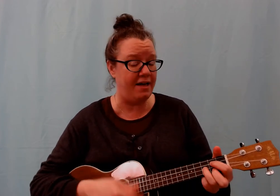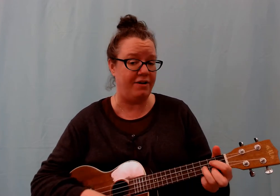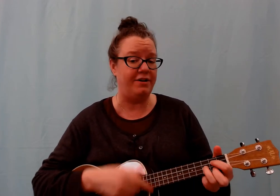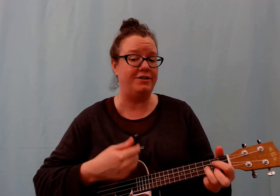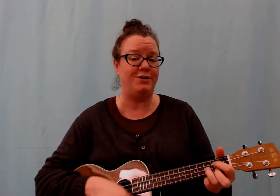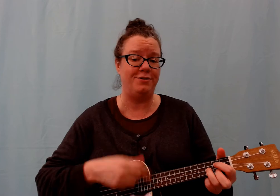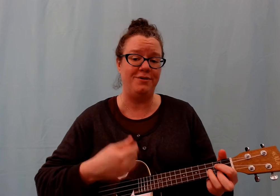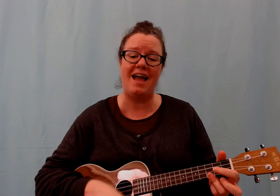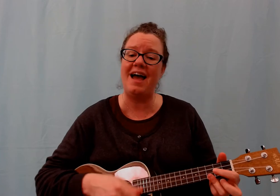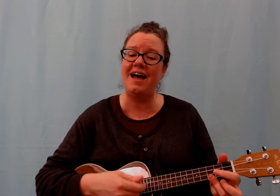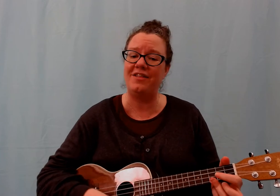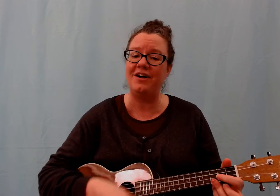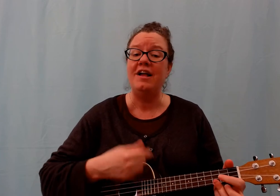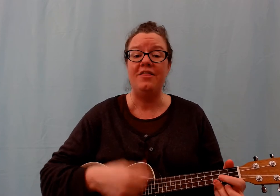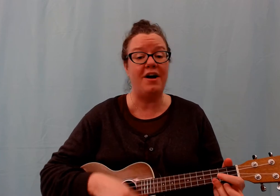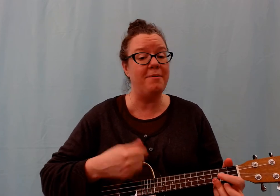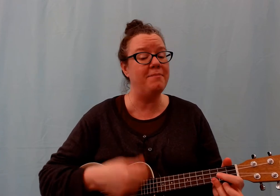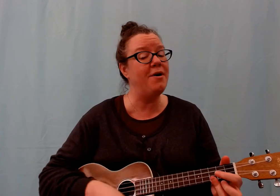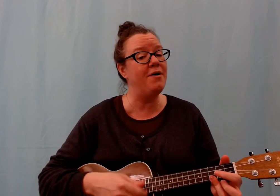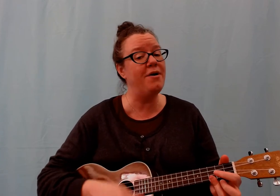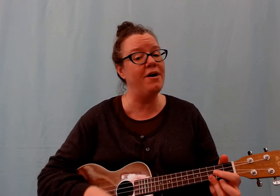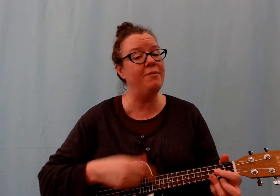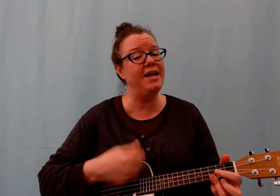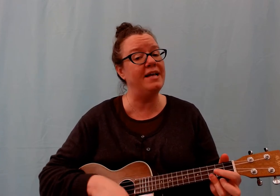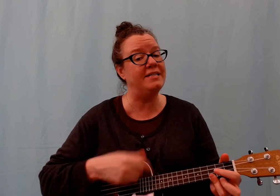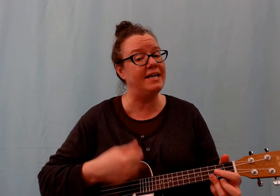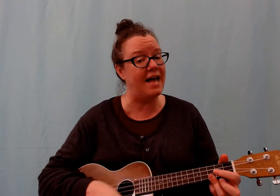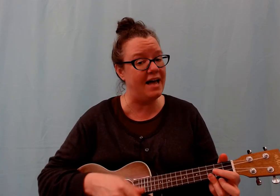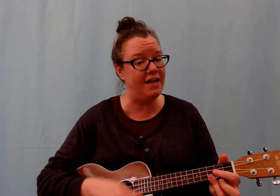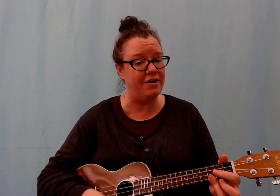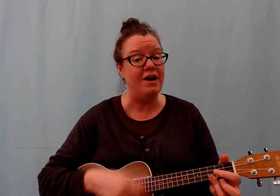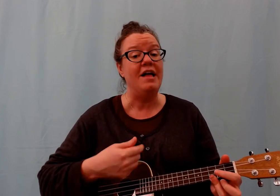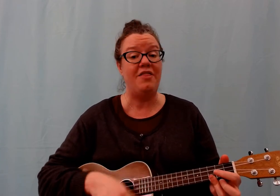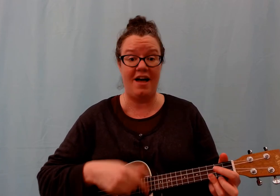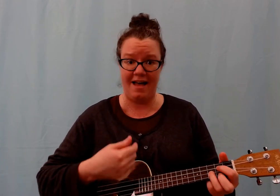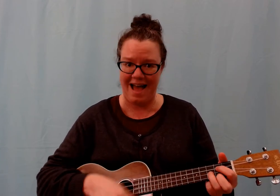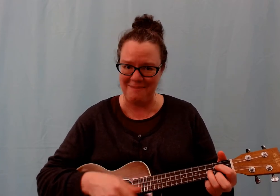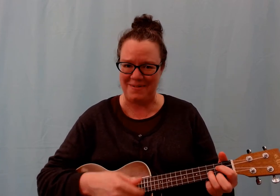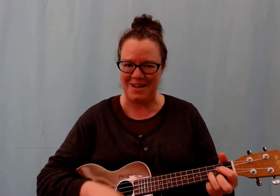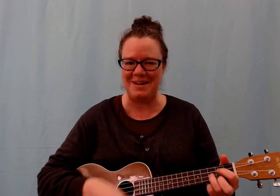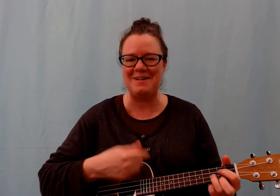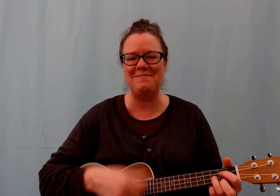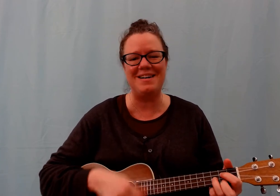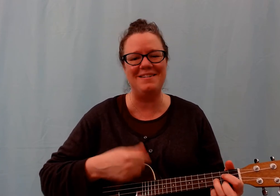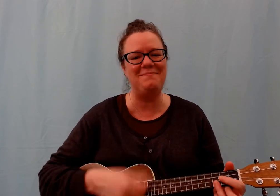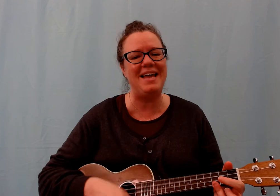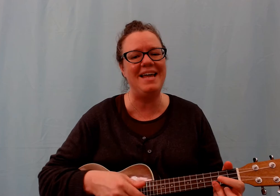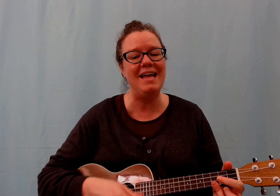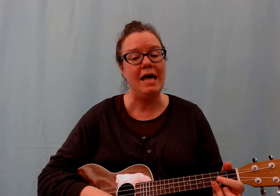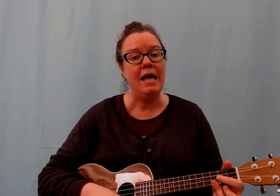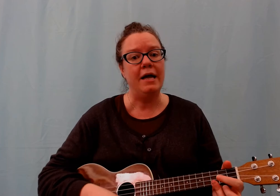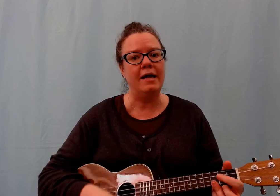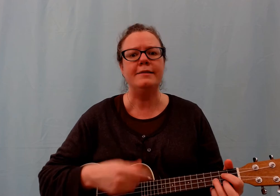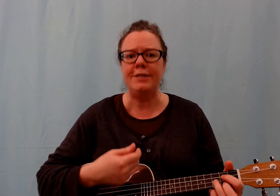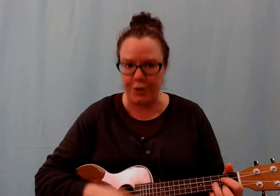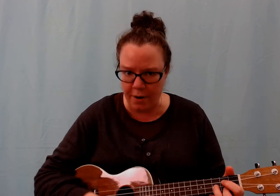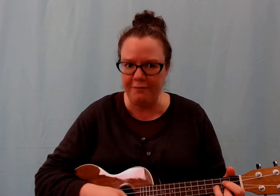together, the more we get together, the happier we'll be. Cause your